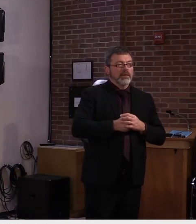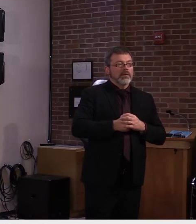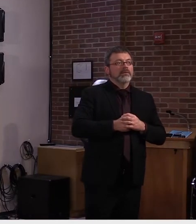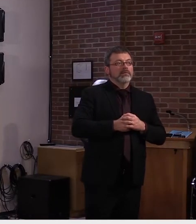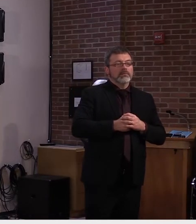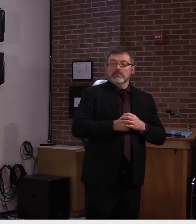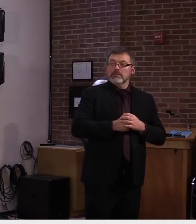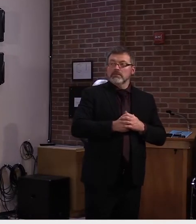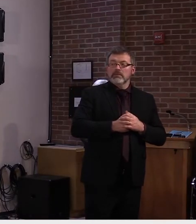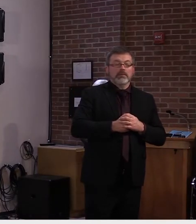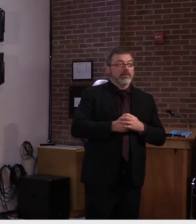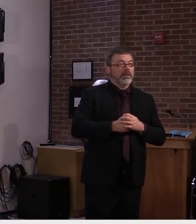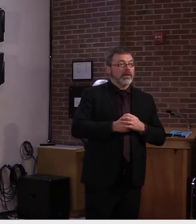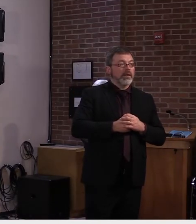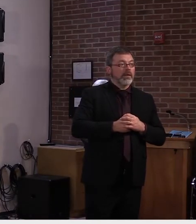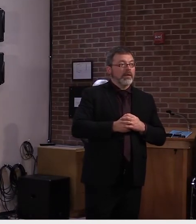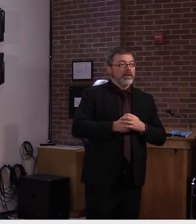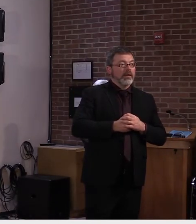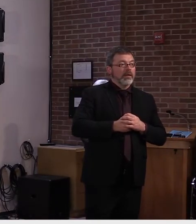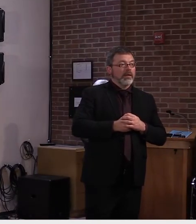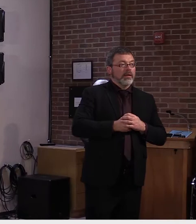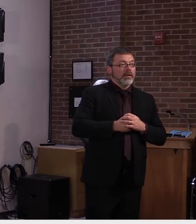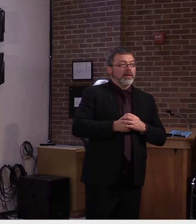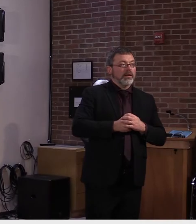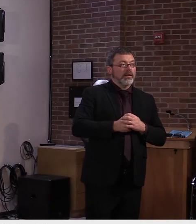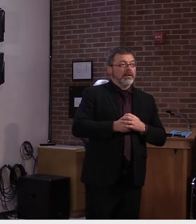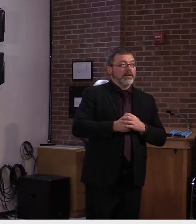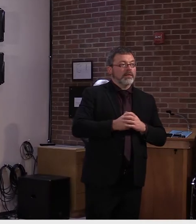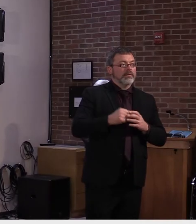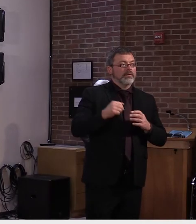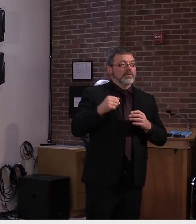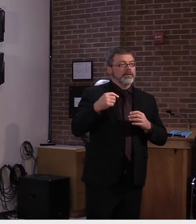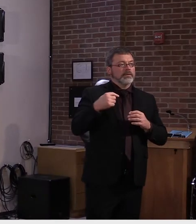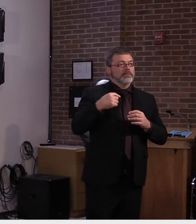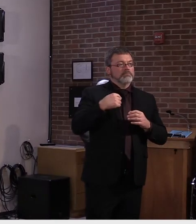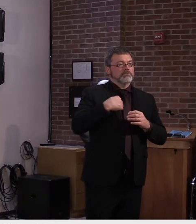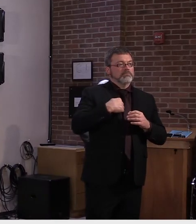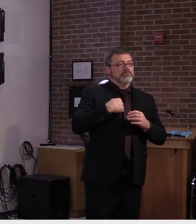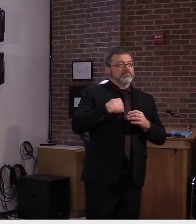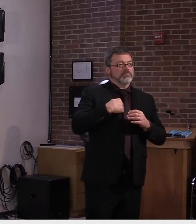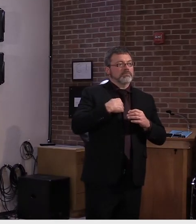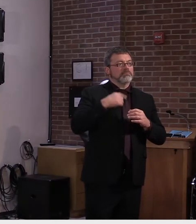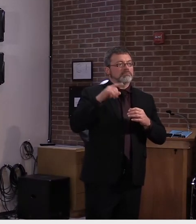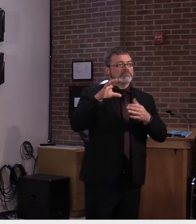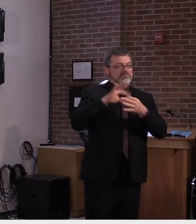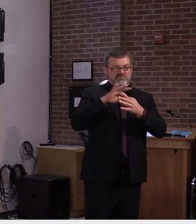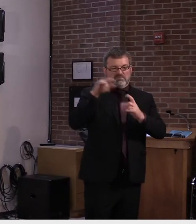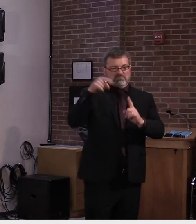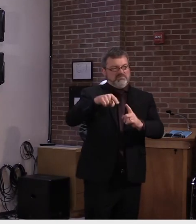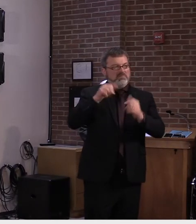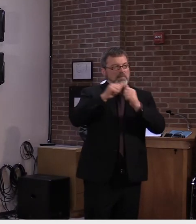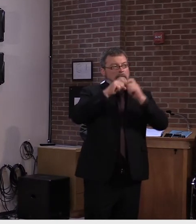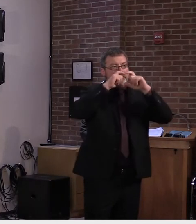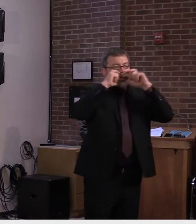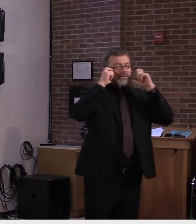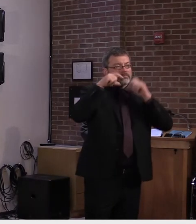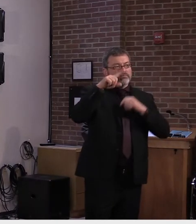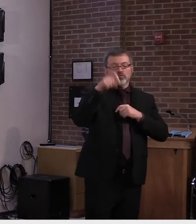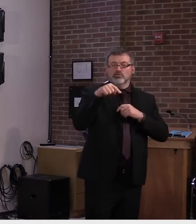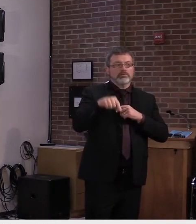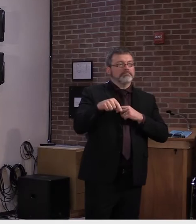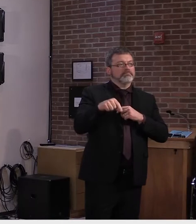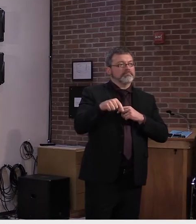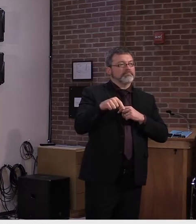I have a question from one of my viewers about masks and, uh, and the mask mandate.